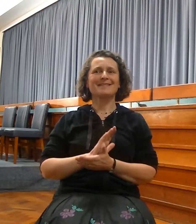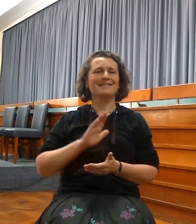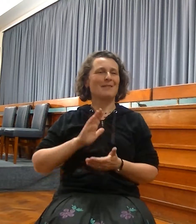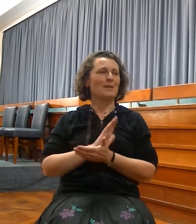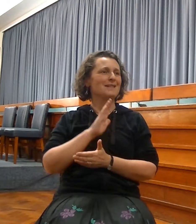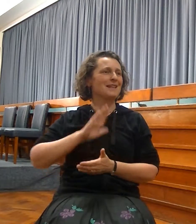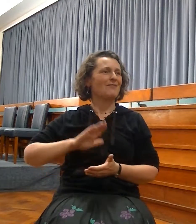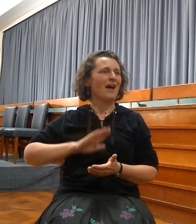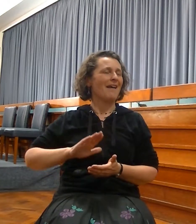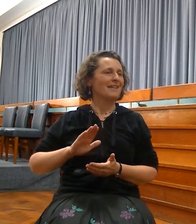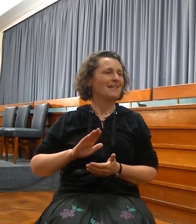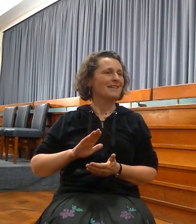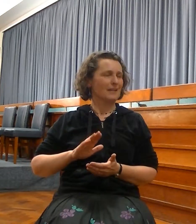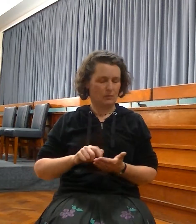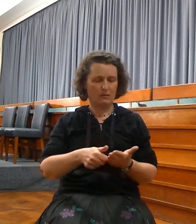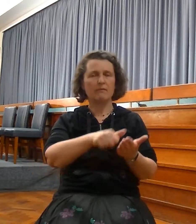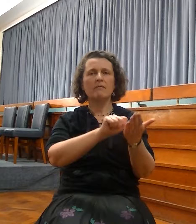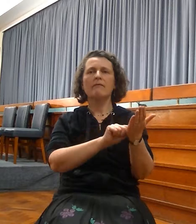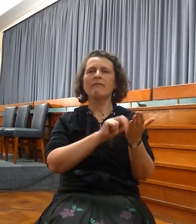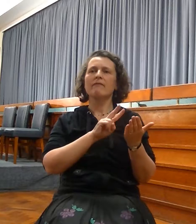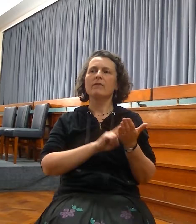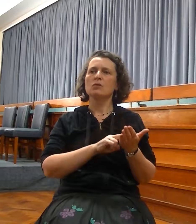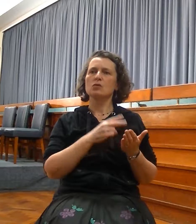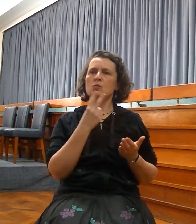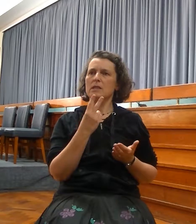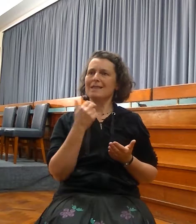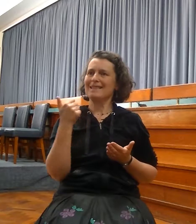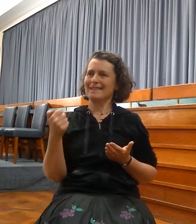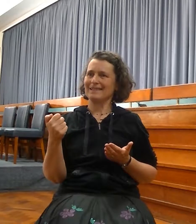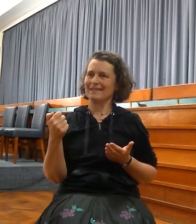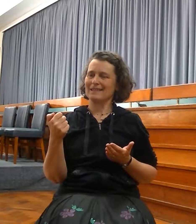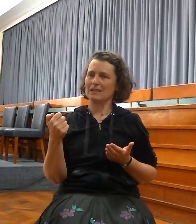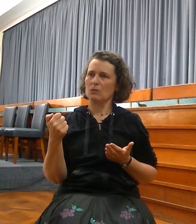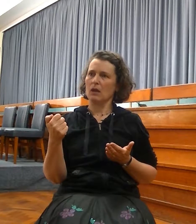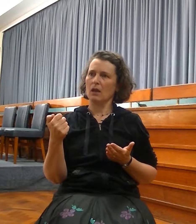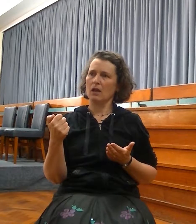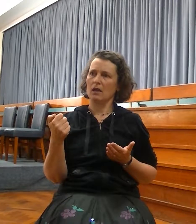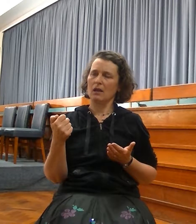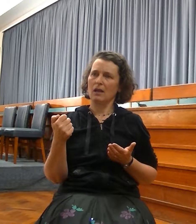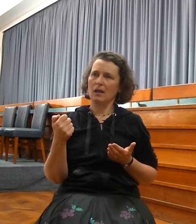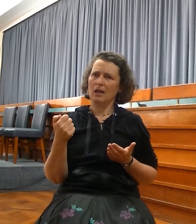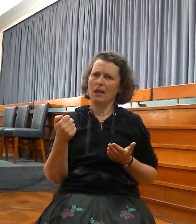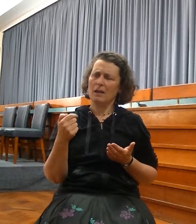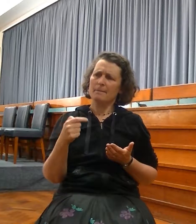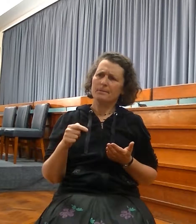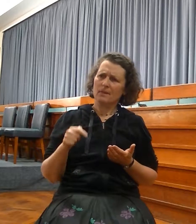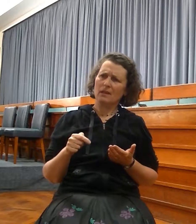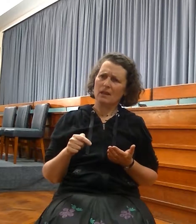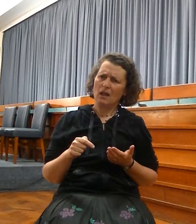comment in verse 26, upon this I awaited and beheld, and my sleep